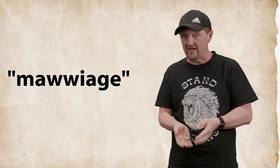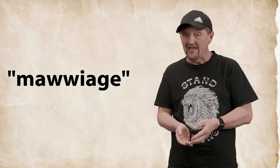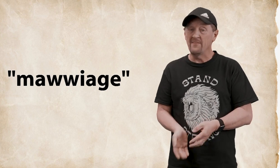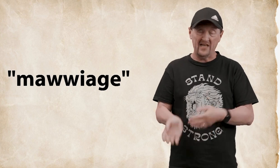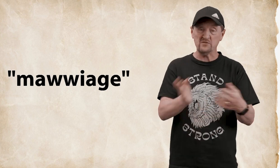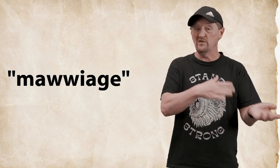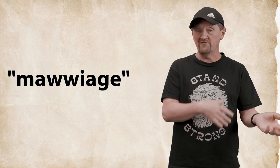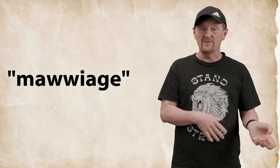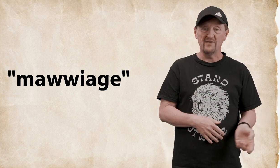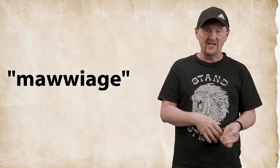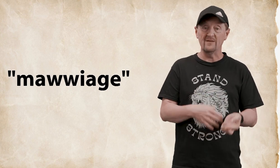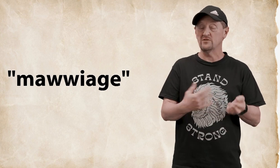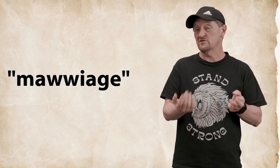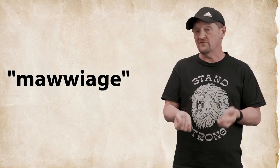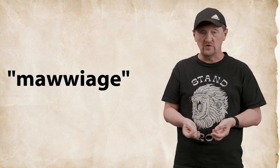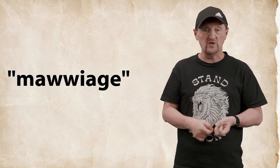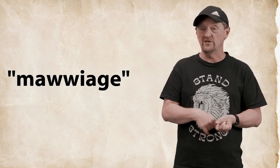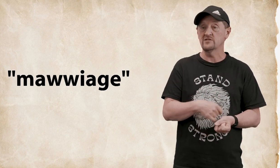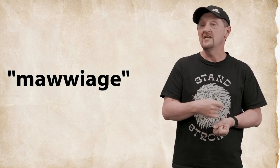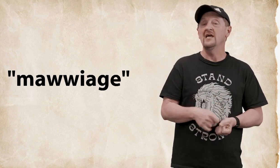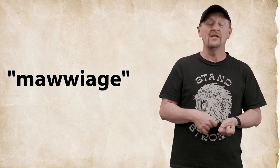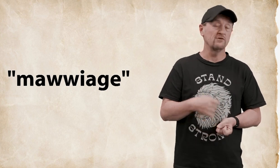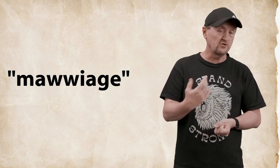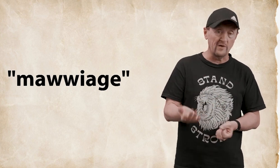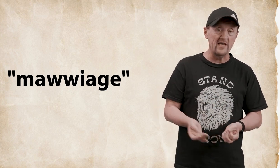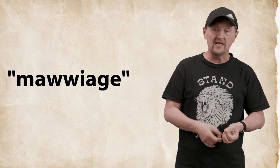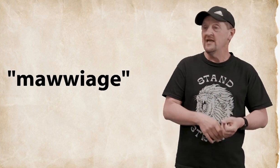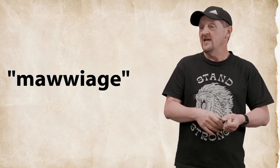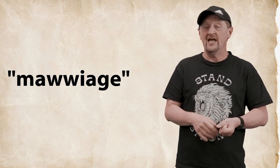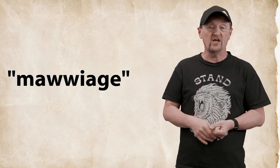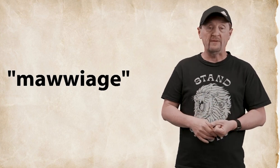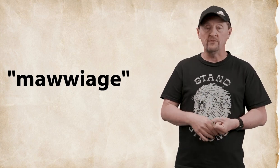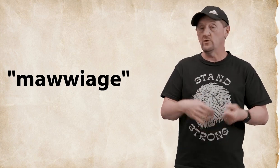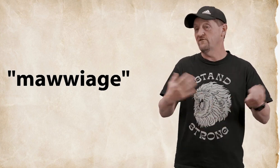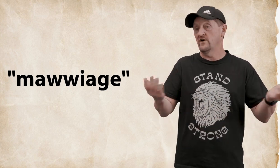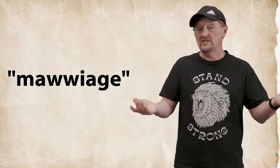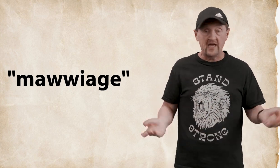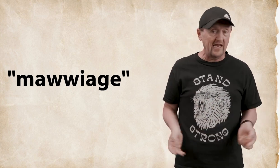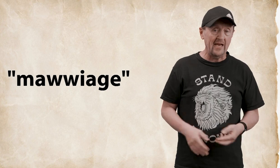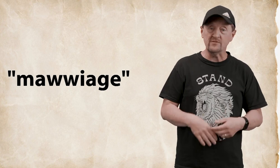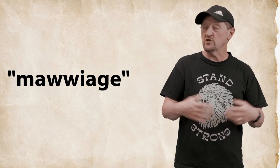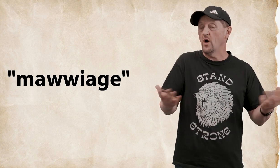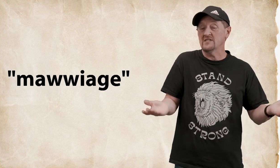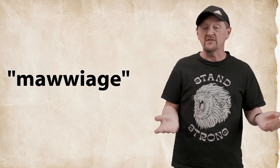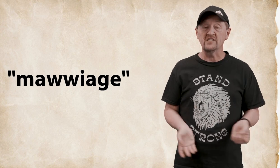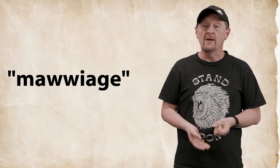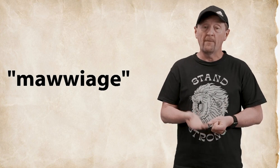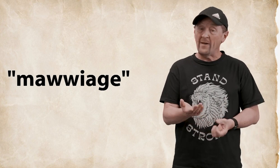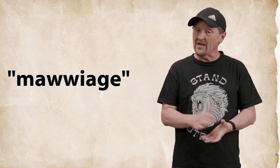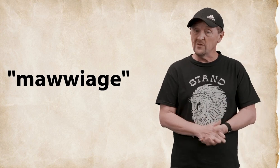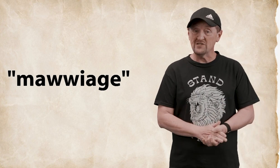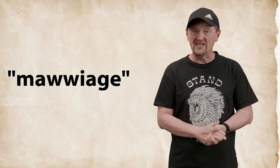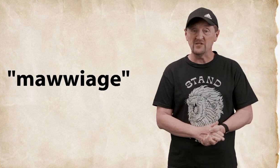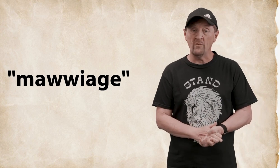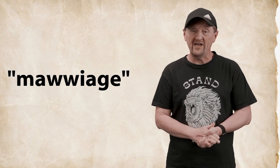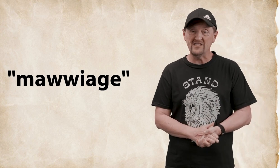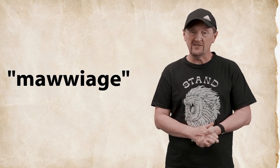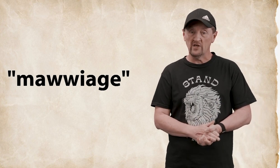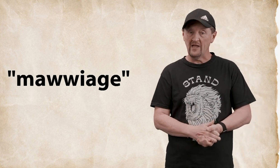that's when the fun begins there's food and there's there's drink and there can people doing fun games there's always kind of things but back in those days the weddings can last